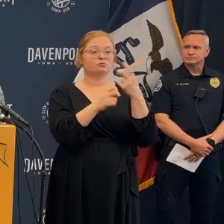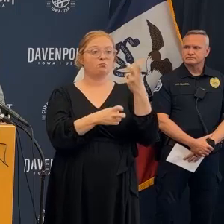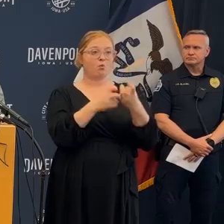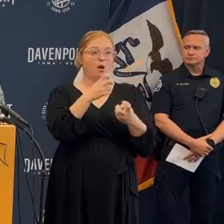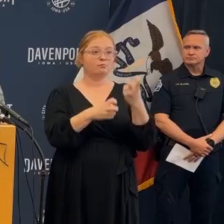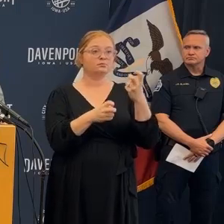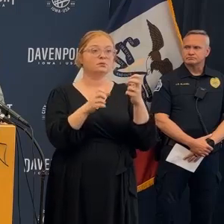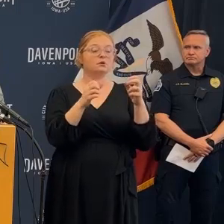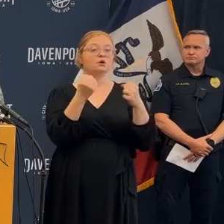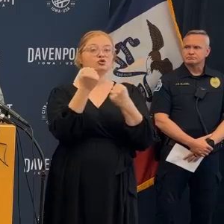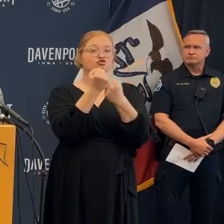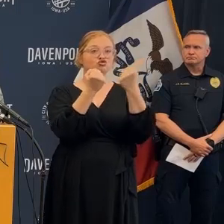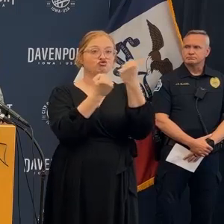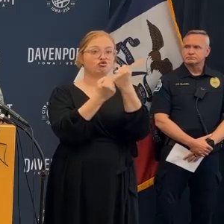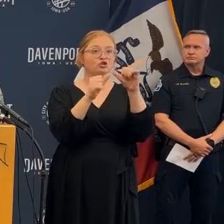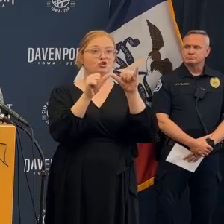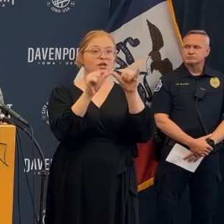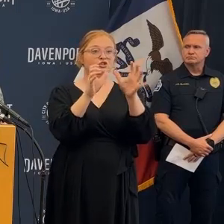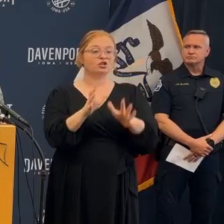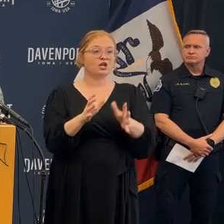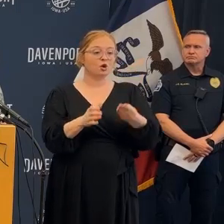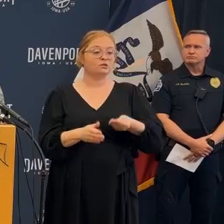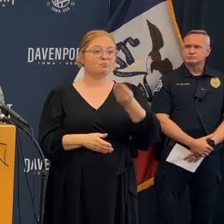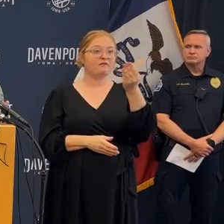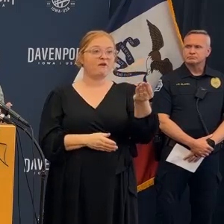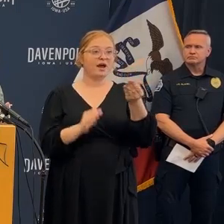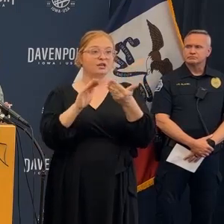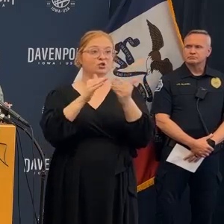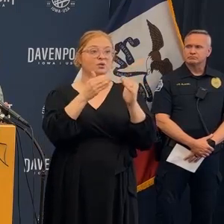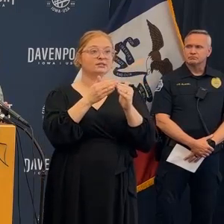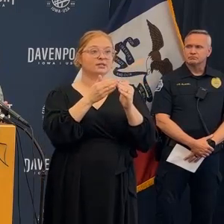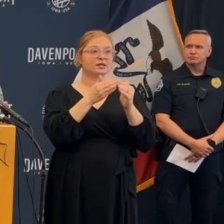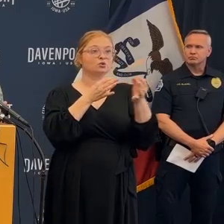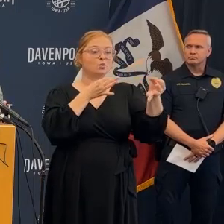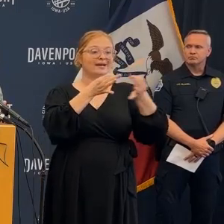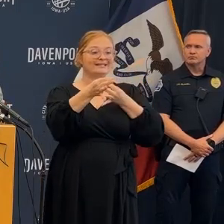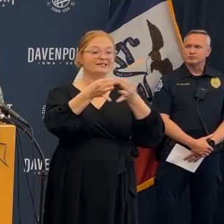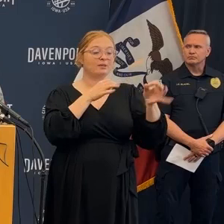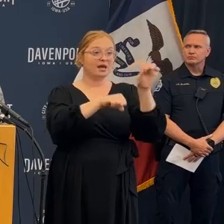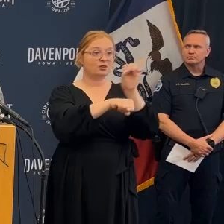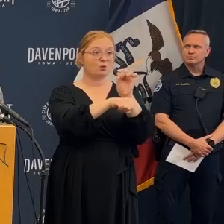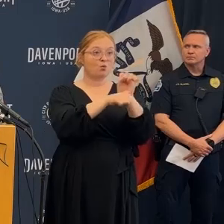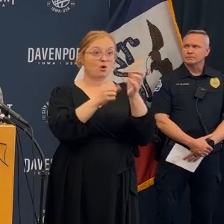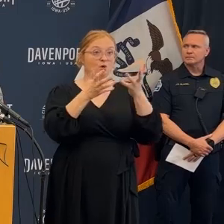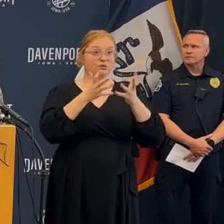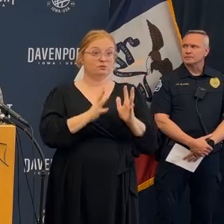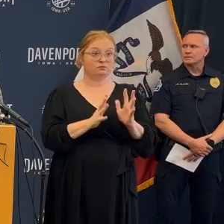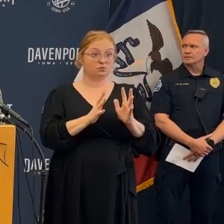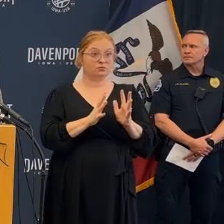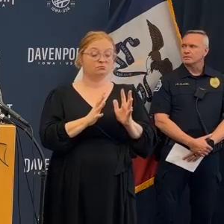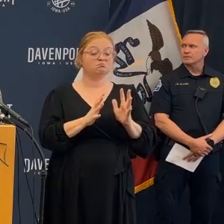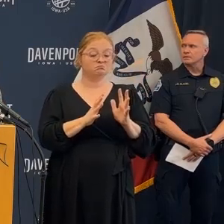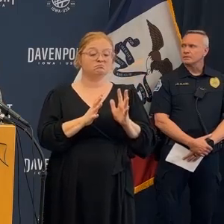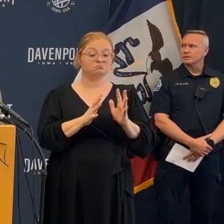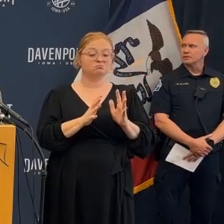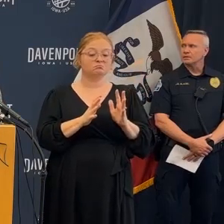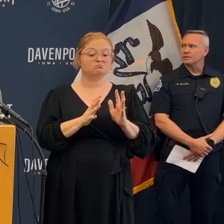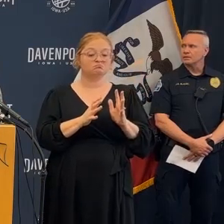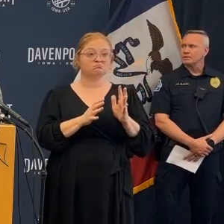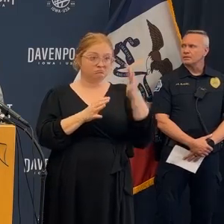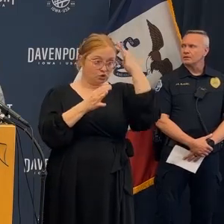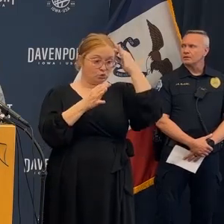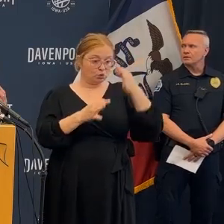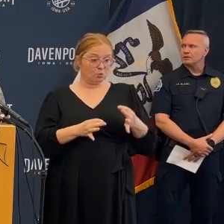apologize so there was initial issues with the building a structural